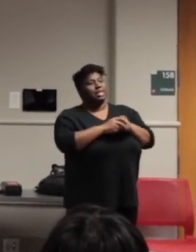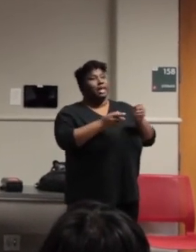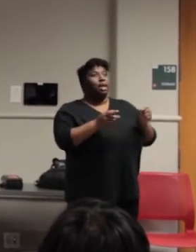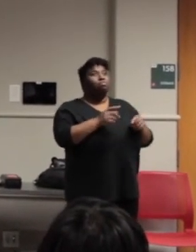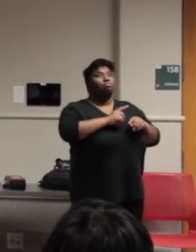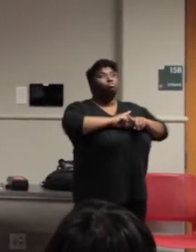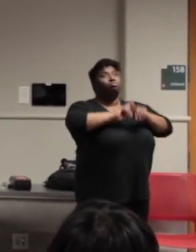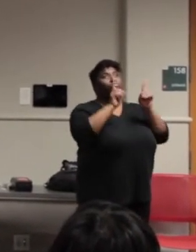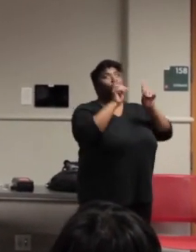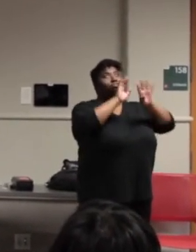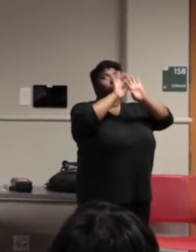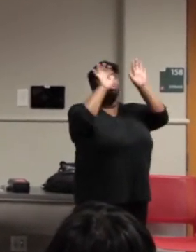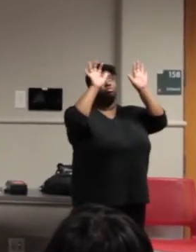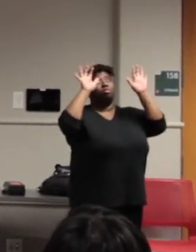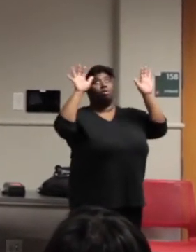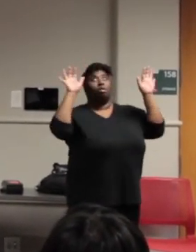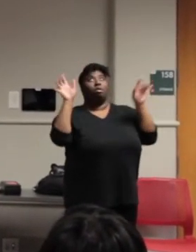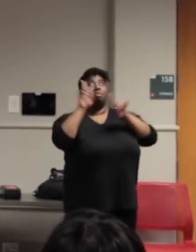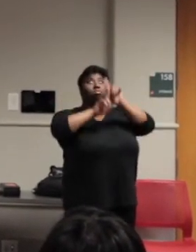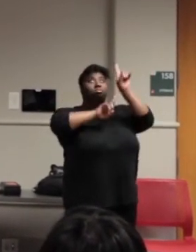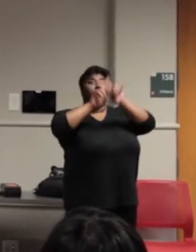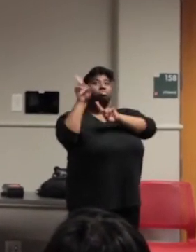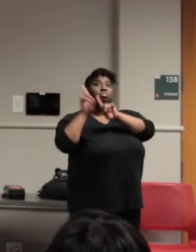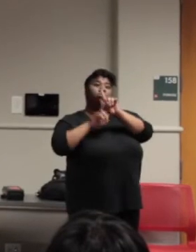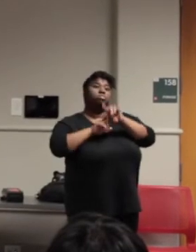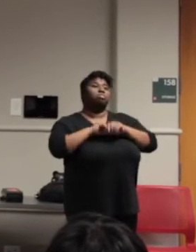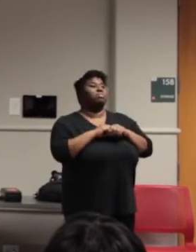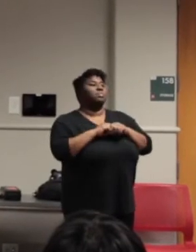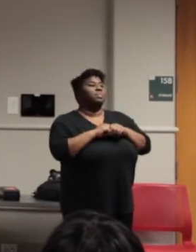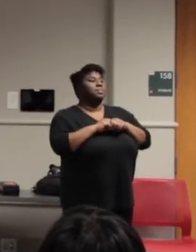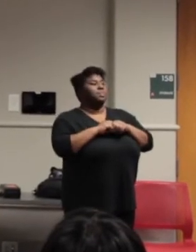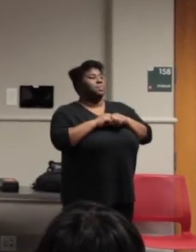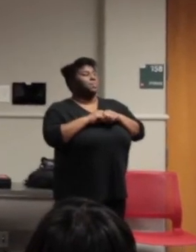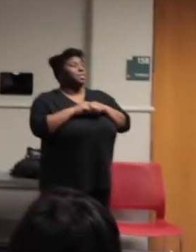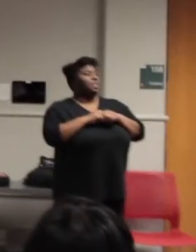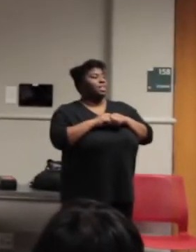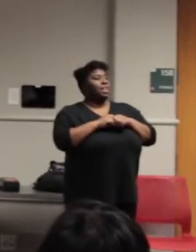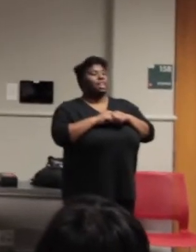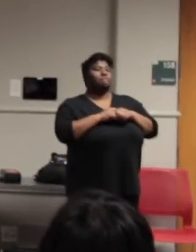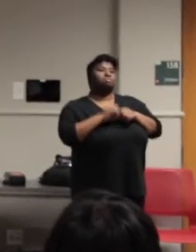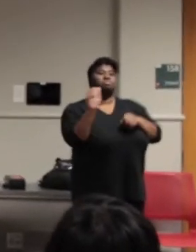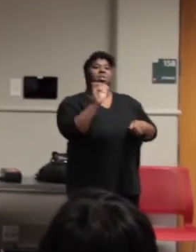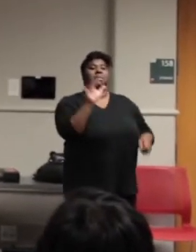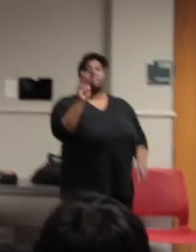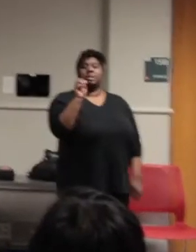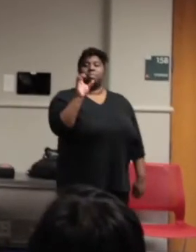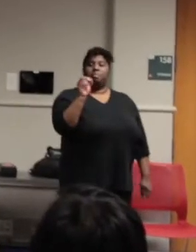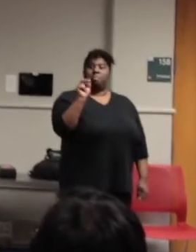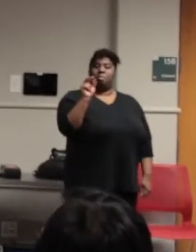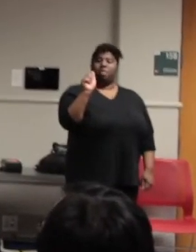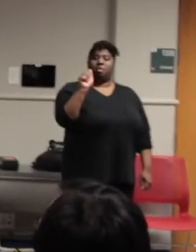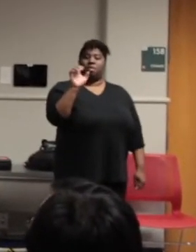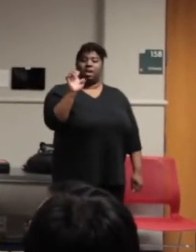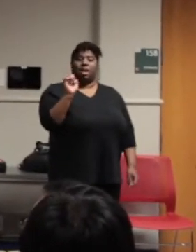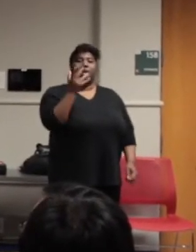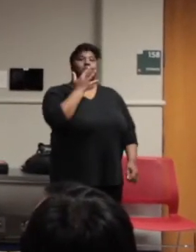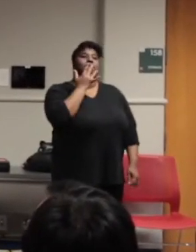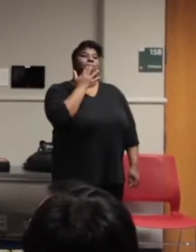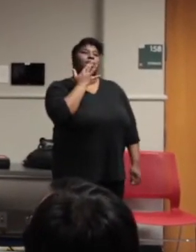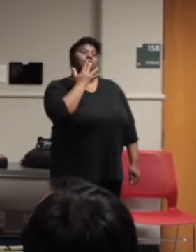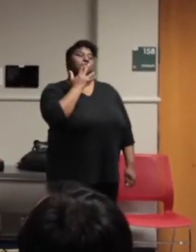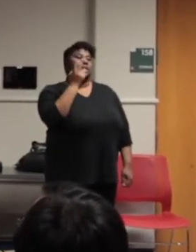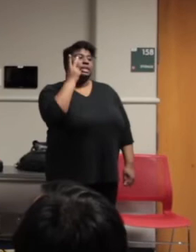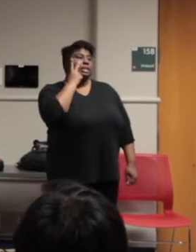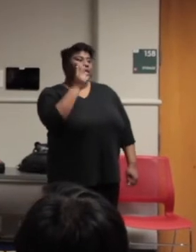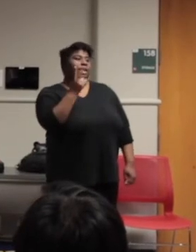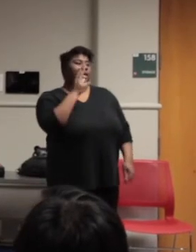stars. All in more intuitive symphony than the beds hewn by Monet's colors. Then, seeing also the fullness of